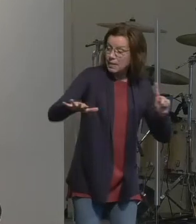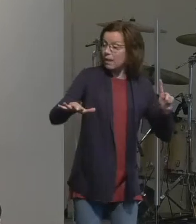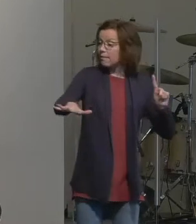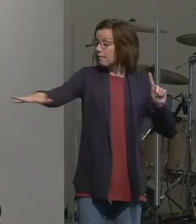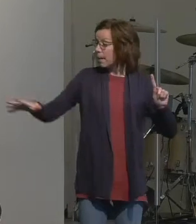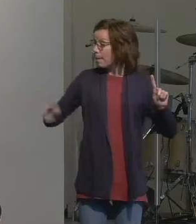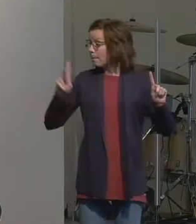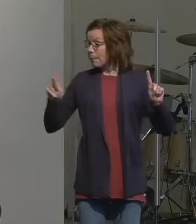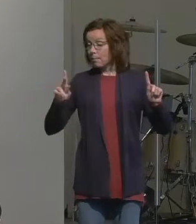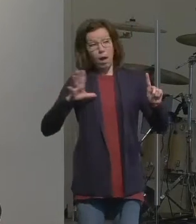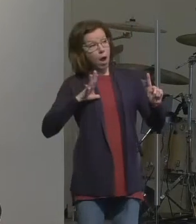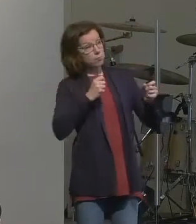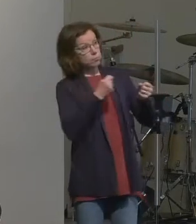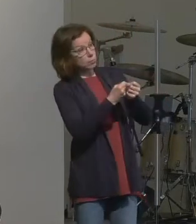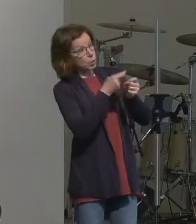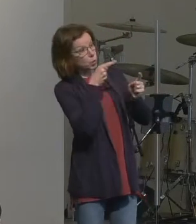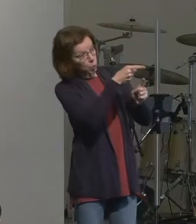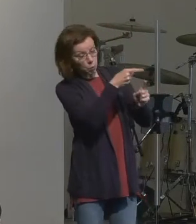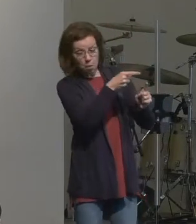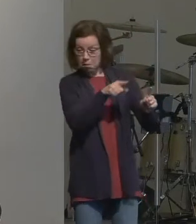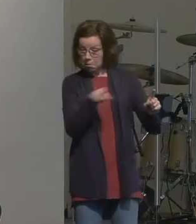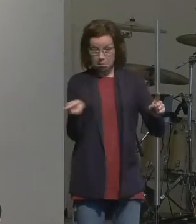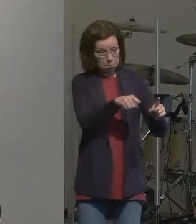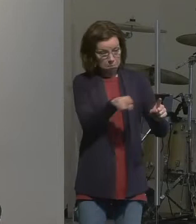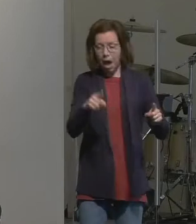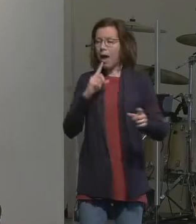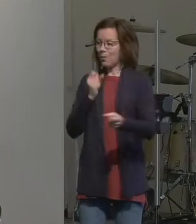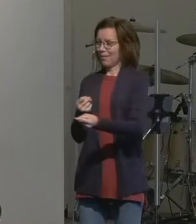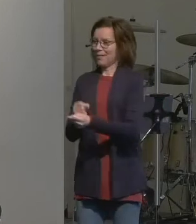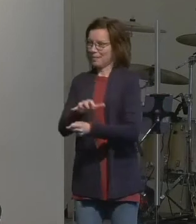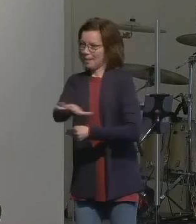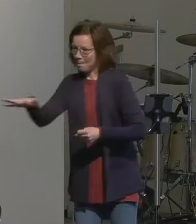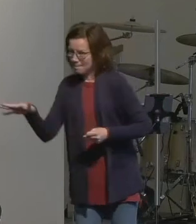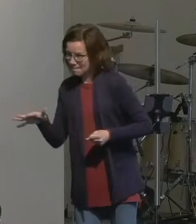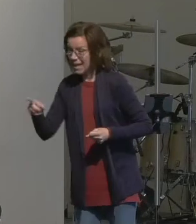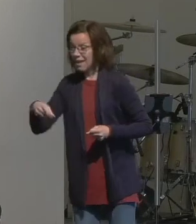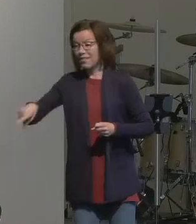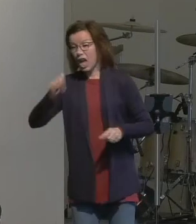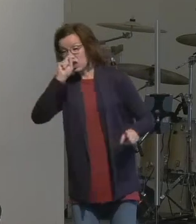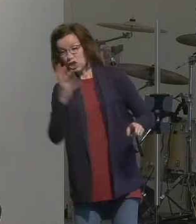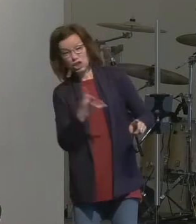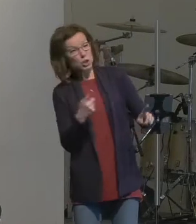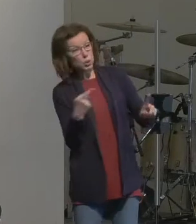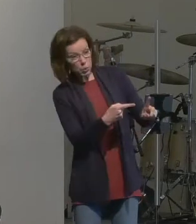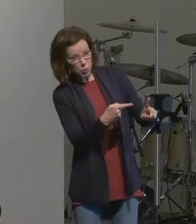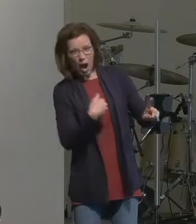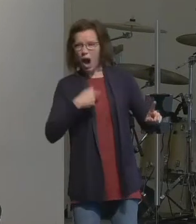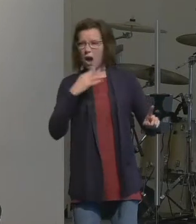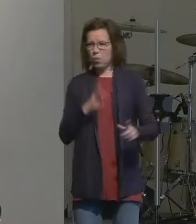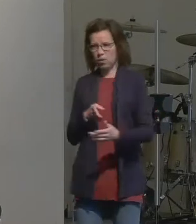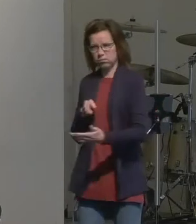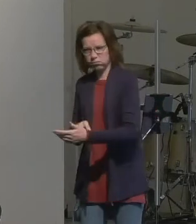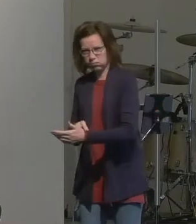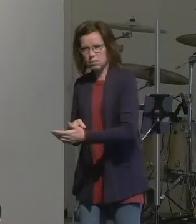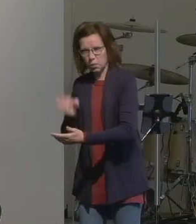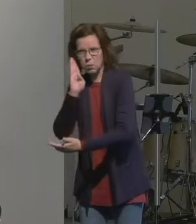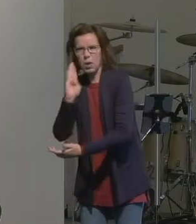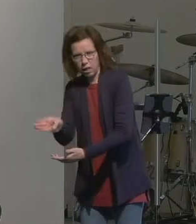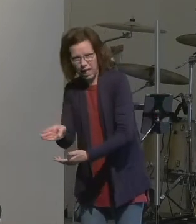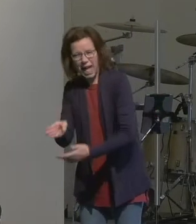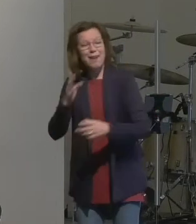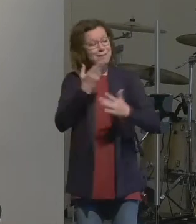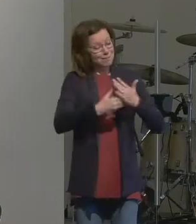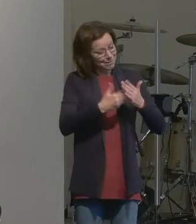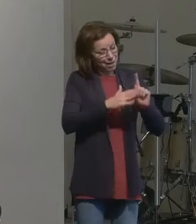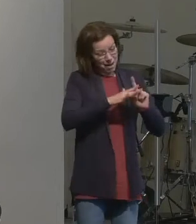curse, and in you all the families of the earth shall be blessed. So Abram went, and as the Lord had